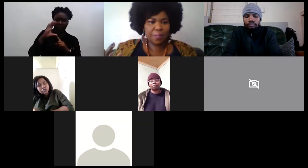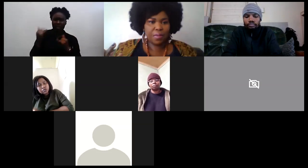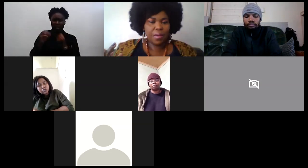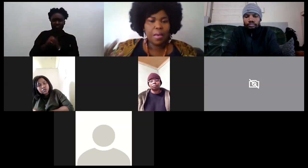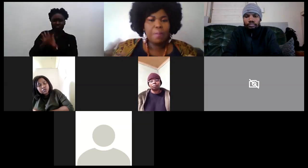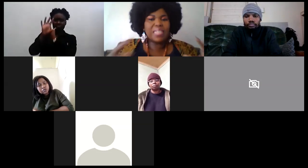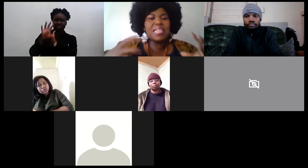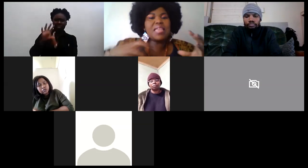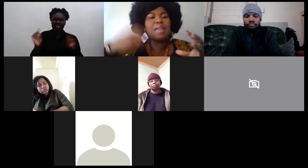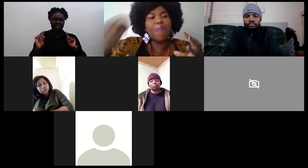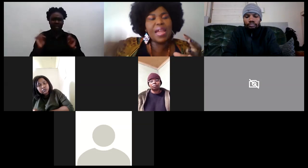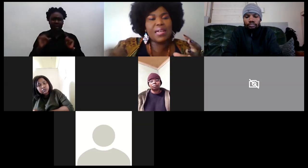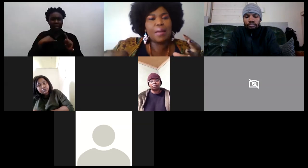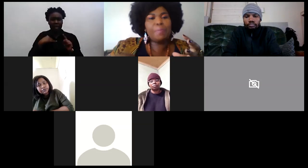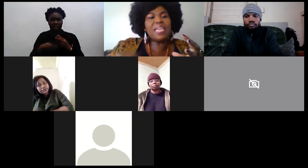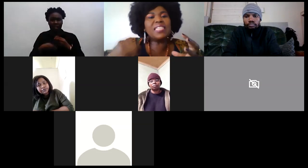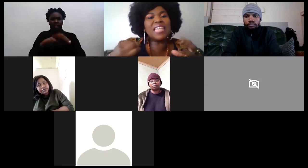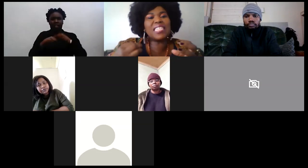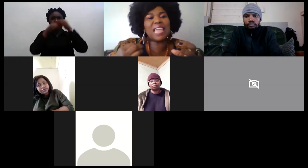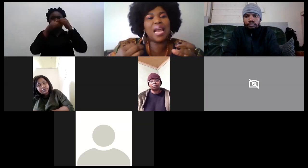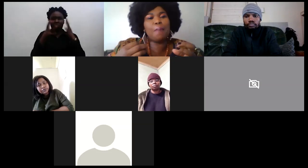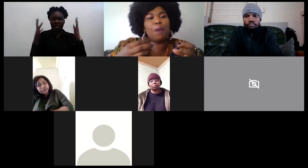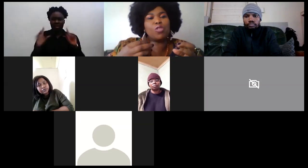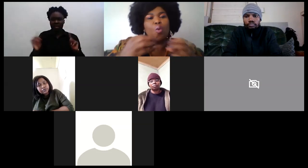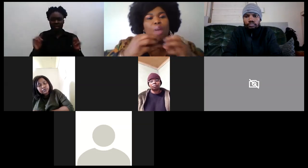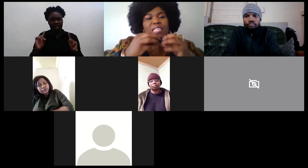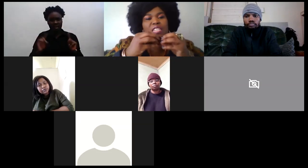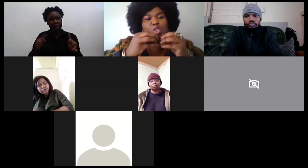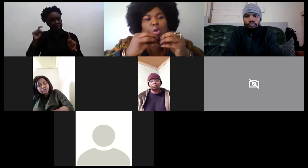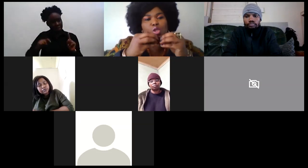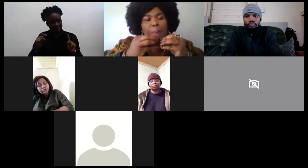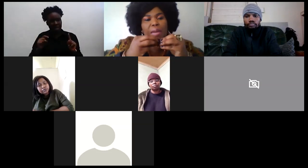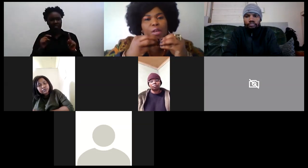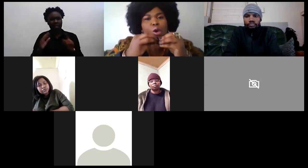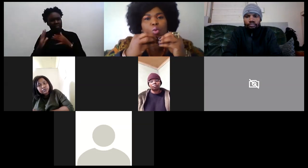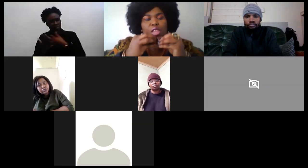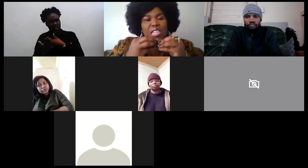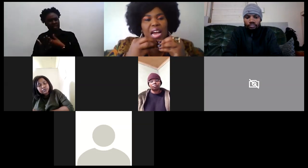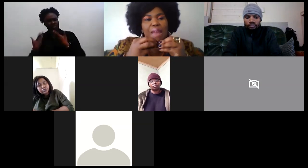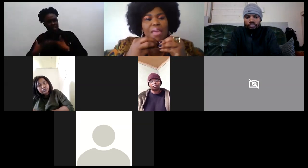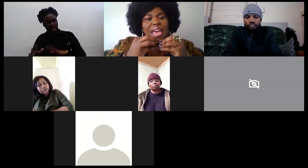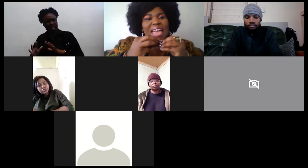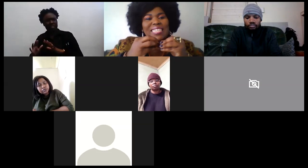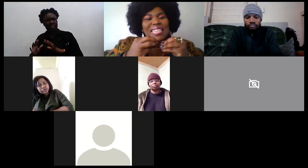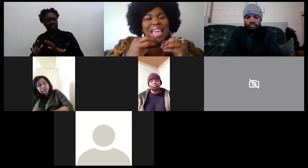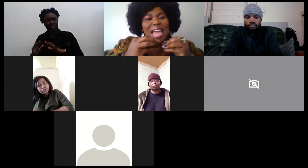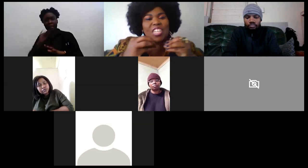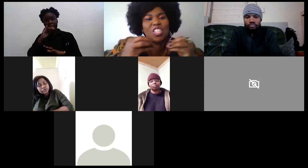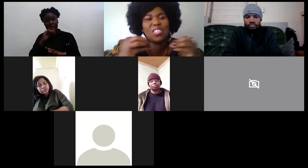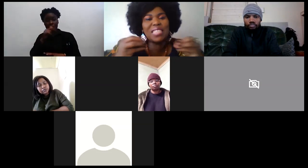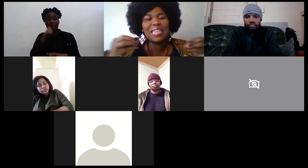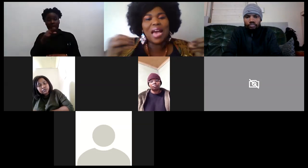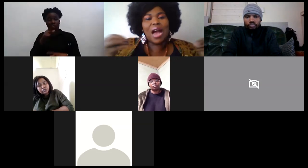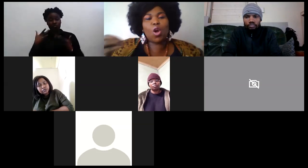but in that break be intentional about what is going to happen with your time and the